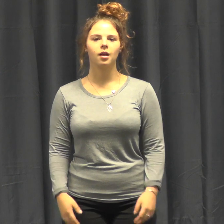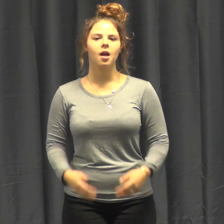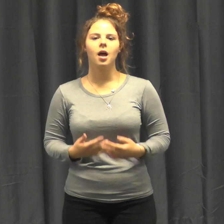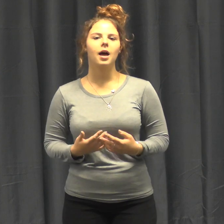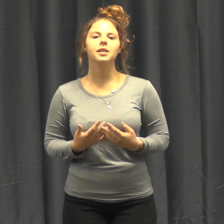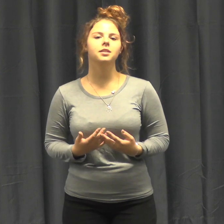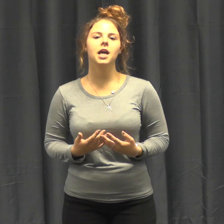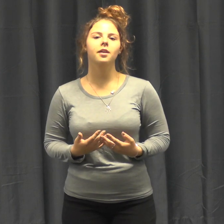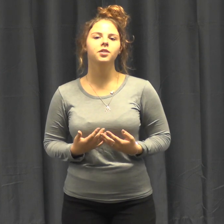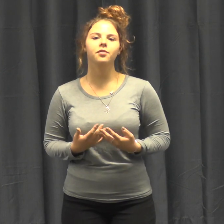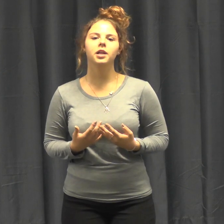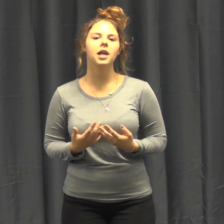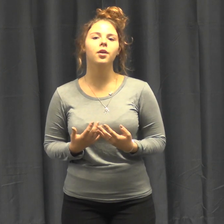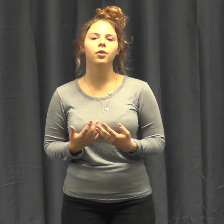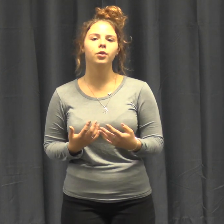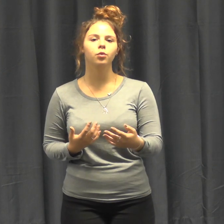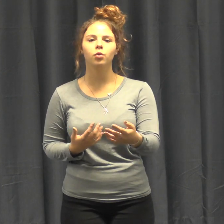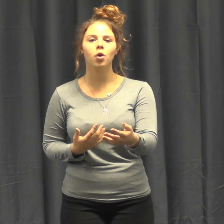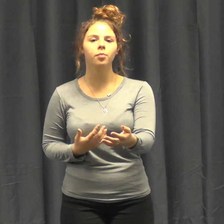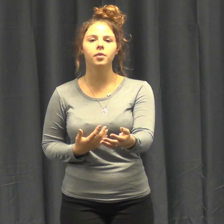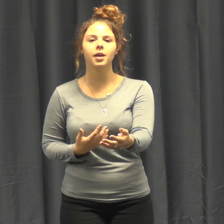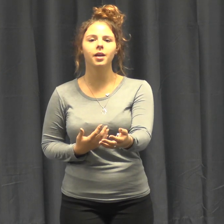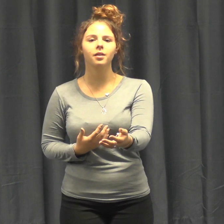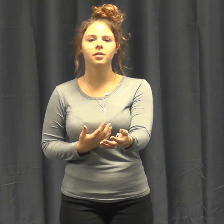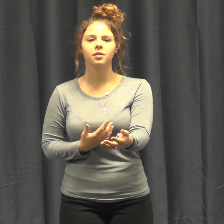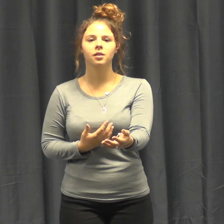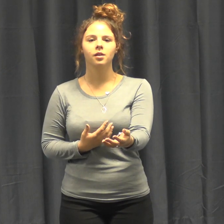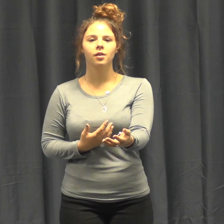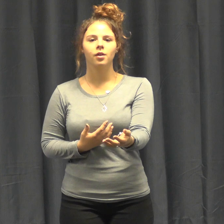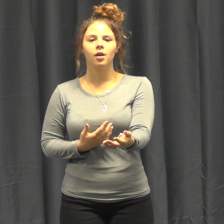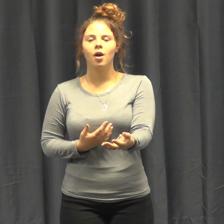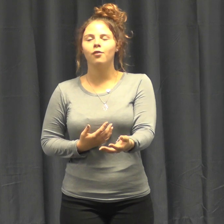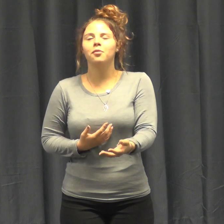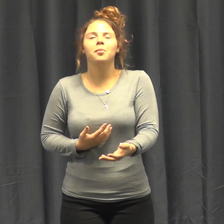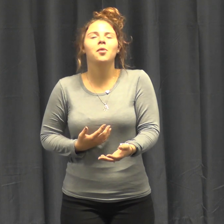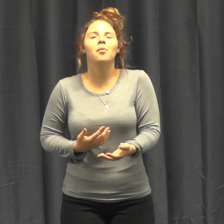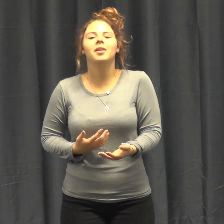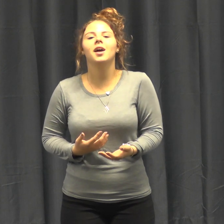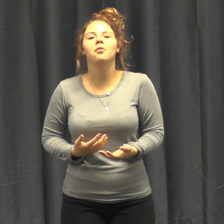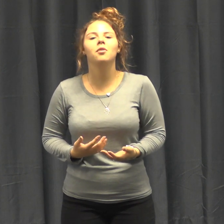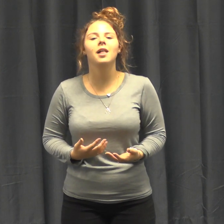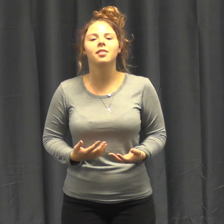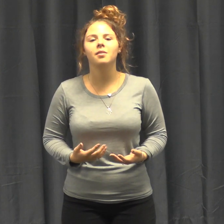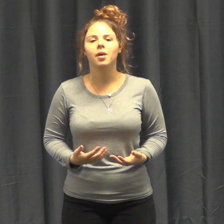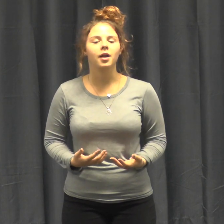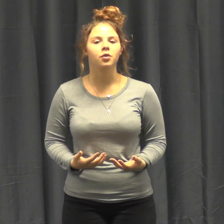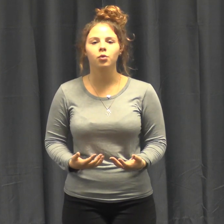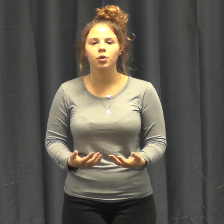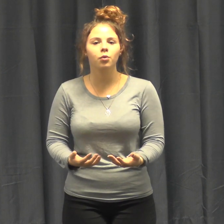I saved every letter you wrote for me From the moment I read them, I knew you